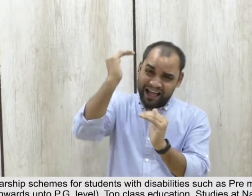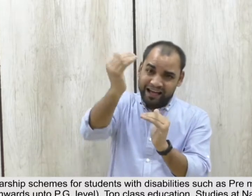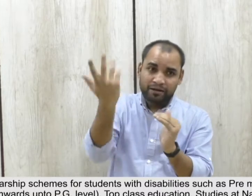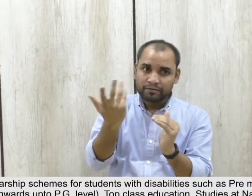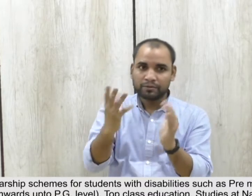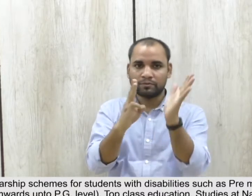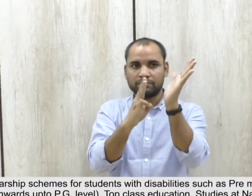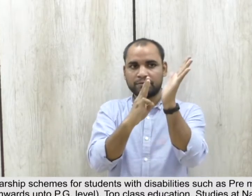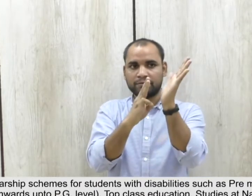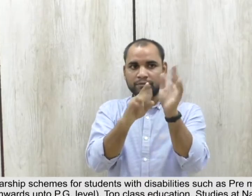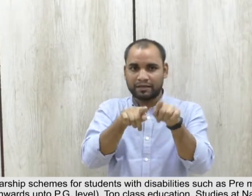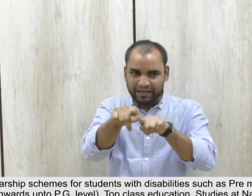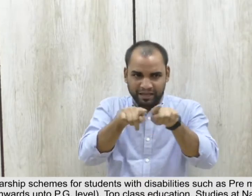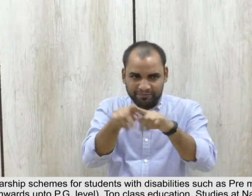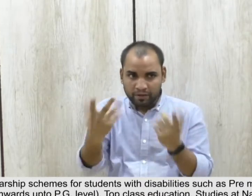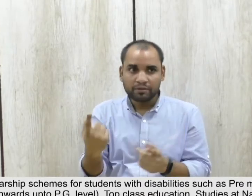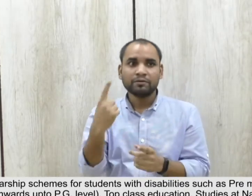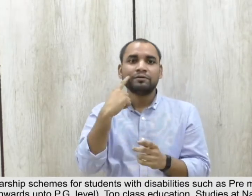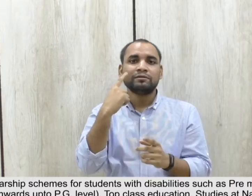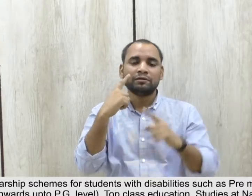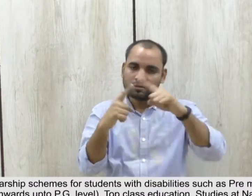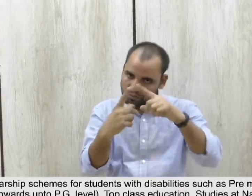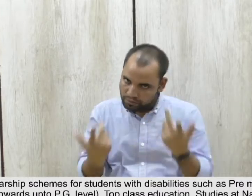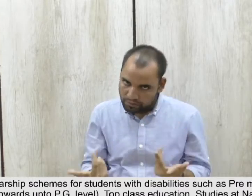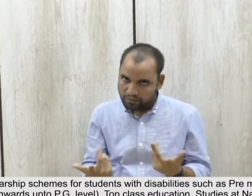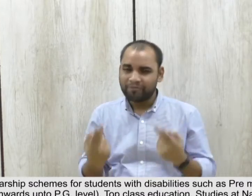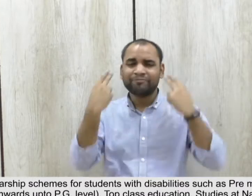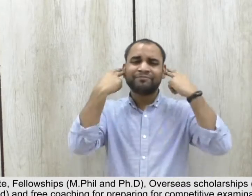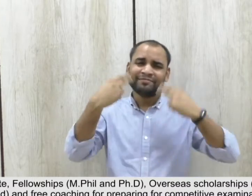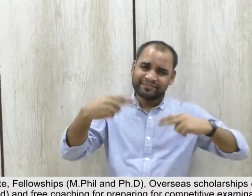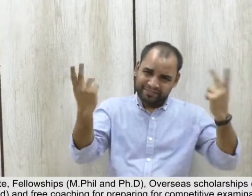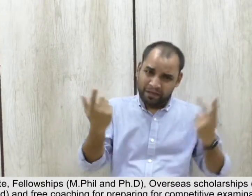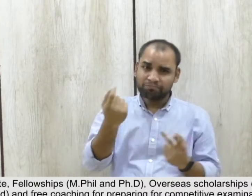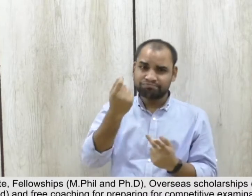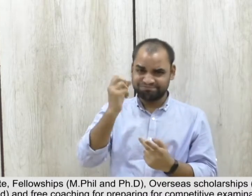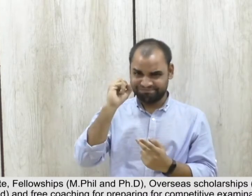studies at national level educational institution of repute,